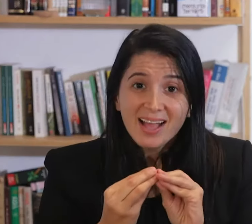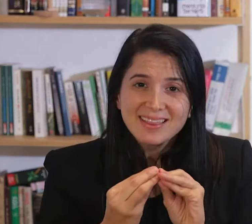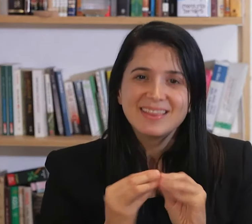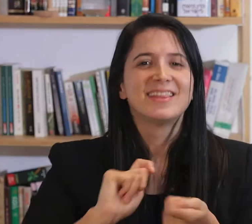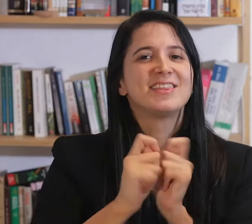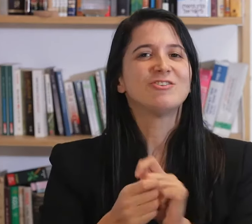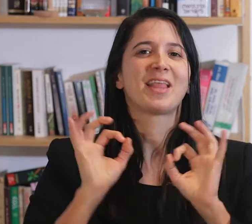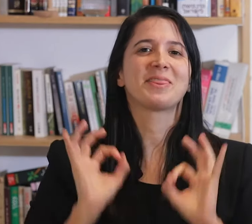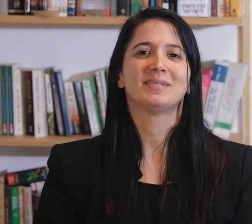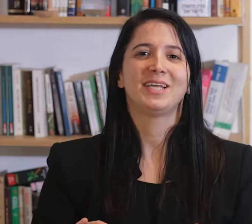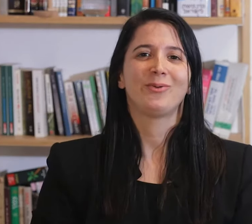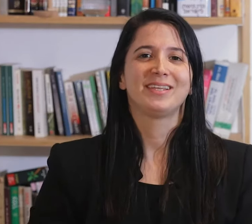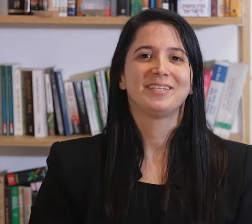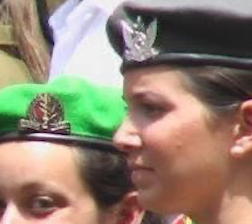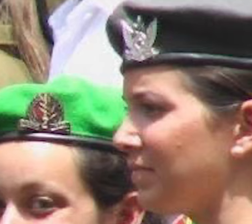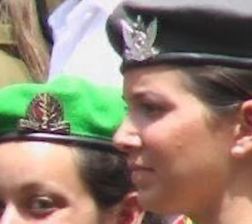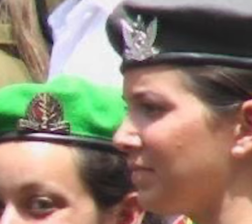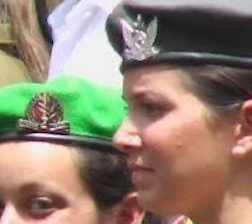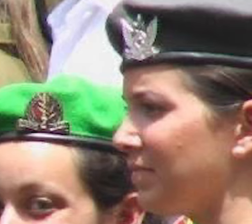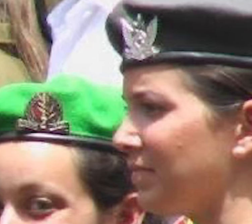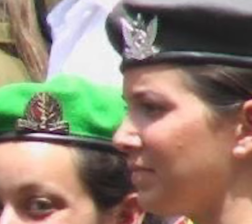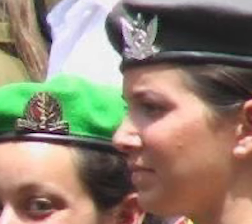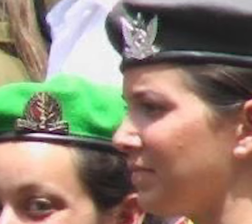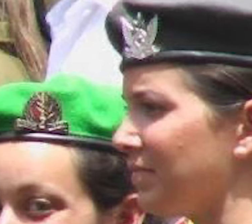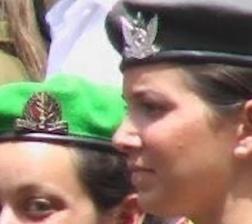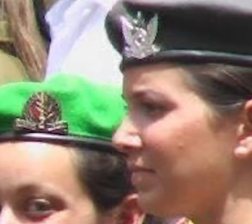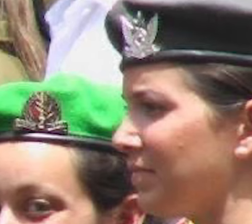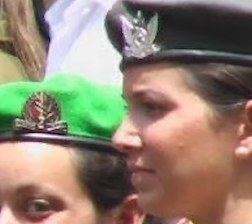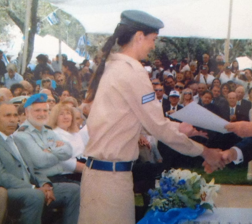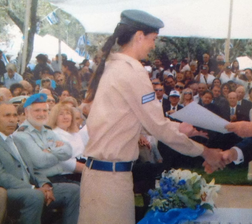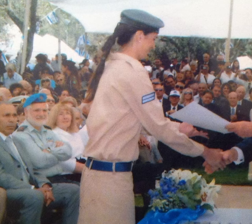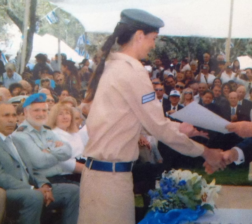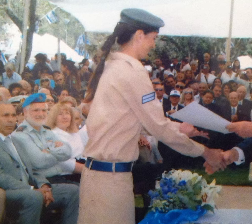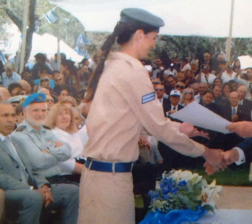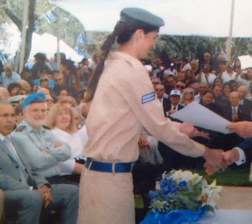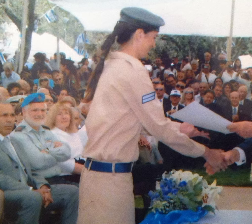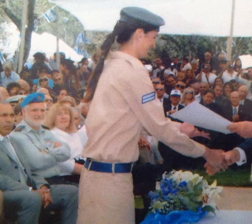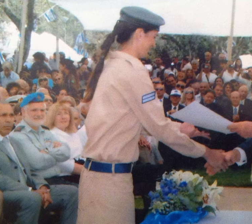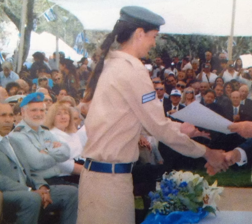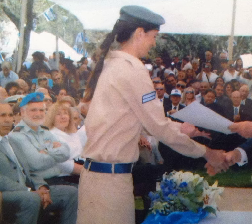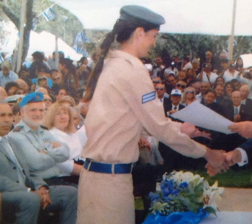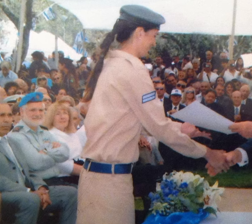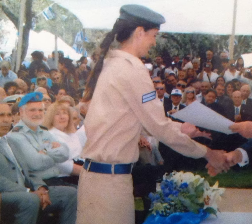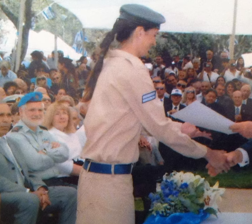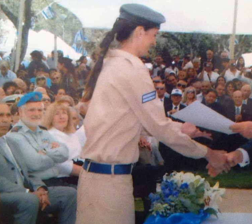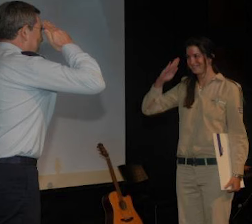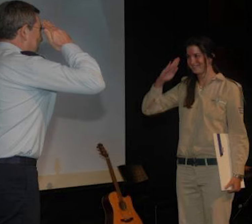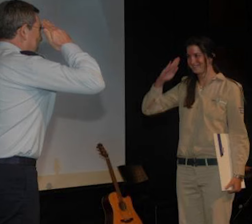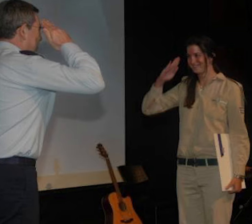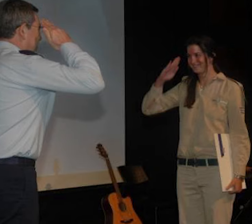Israeli sign language fluently. She even joined the IDF at age 18, even though she was exempt from the country's compulsory service